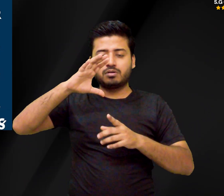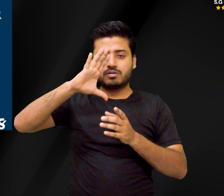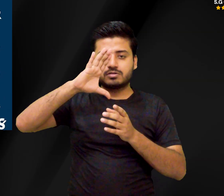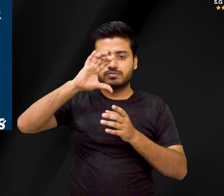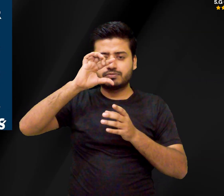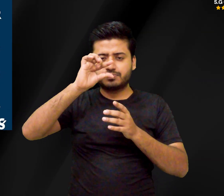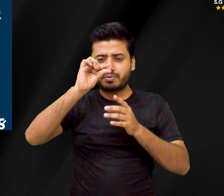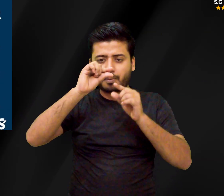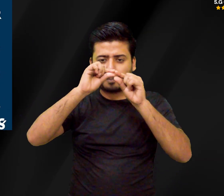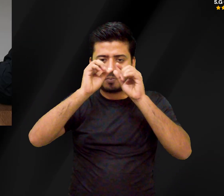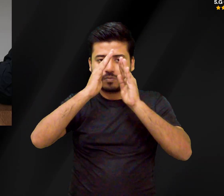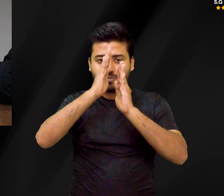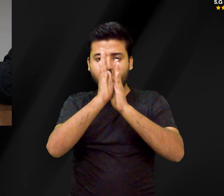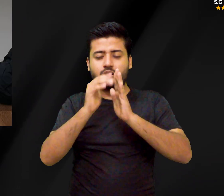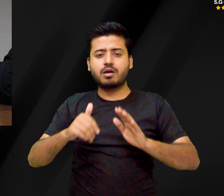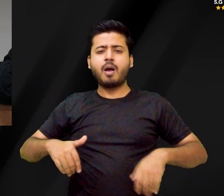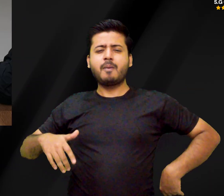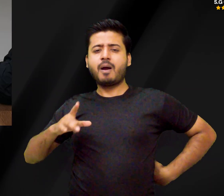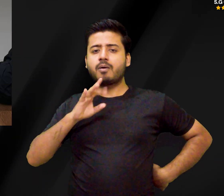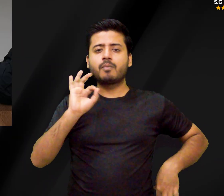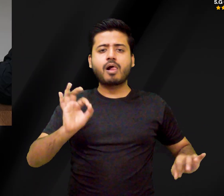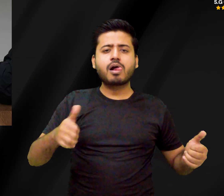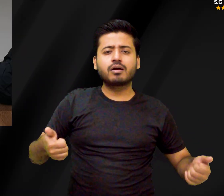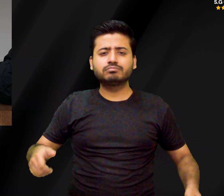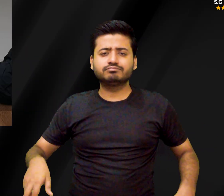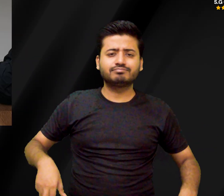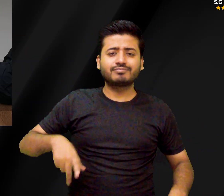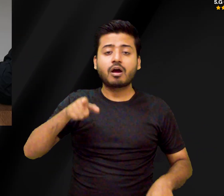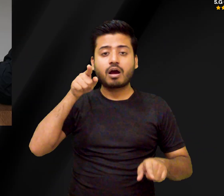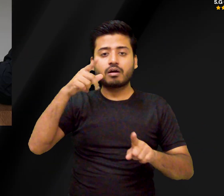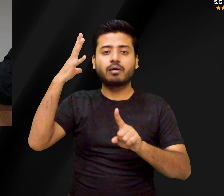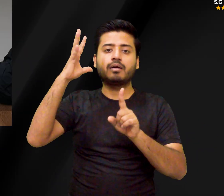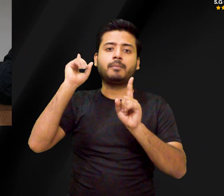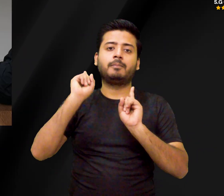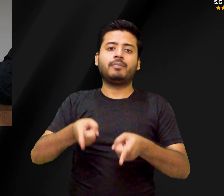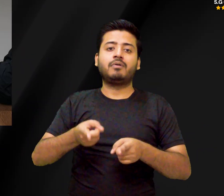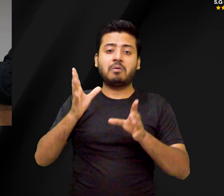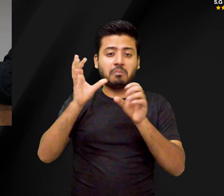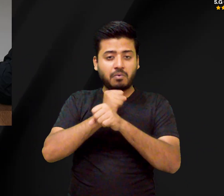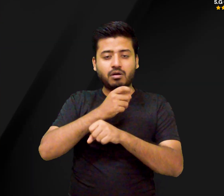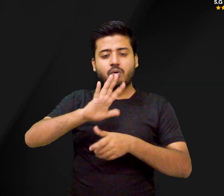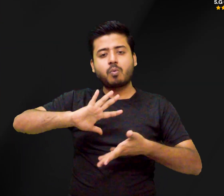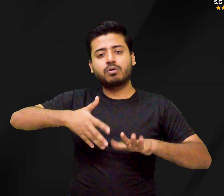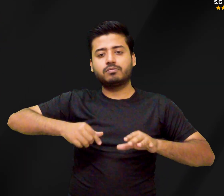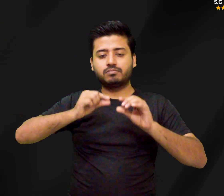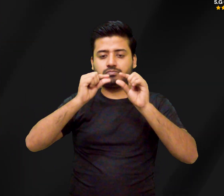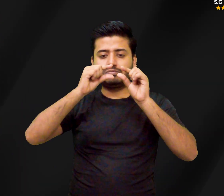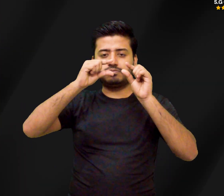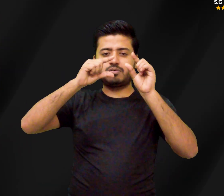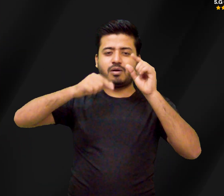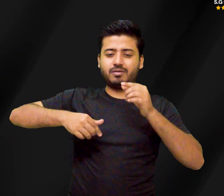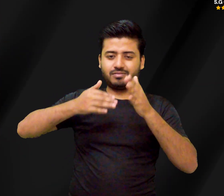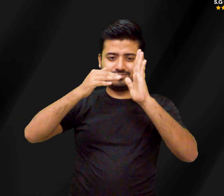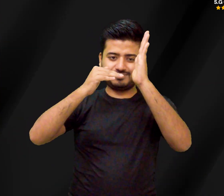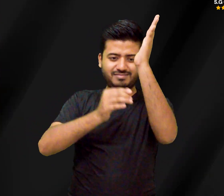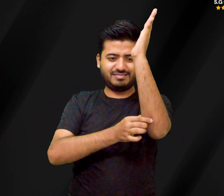sitting or lying down reduce this weight-bearing activity. This signals the body to slow down bone formation and increase bone breakdown.